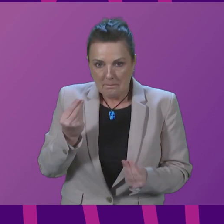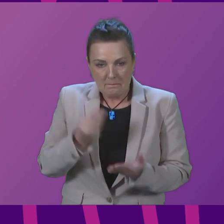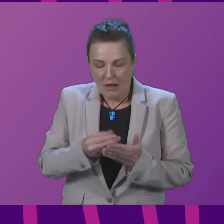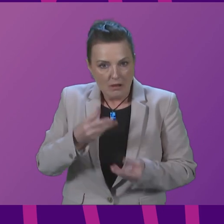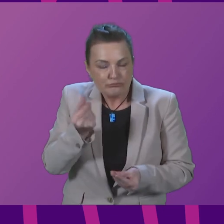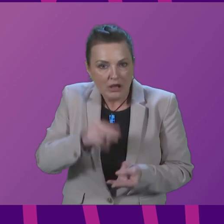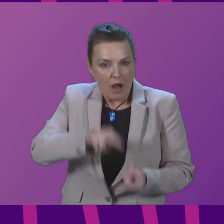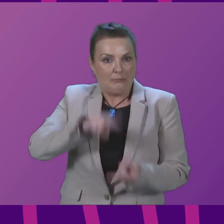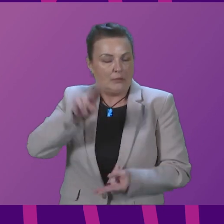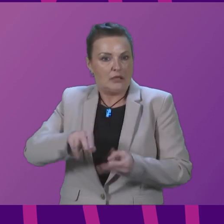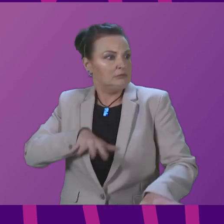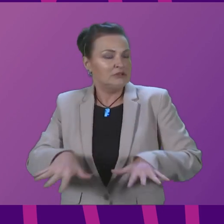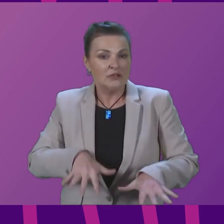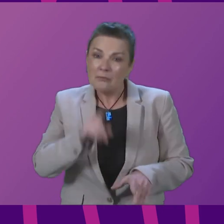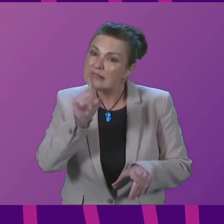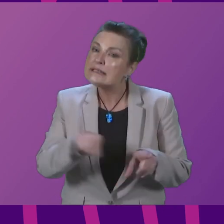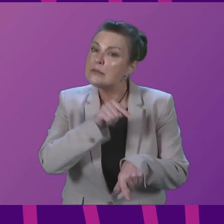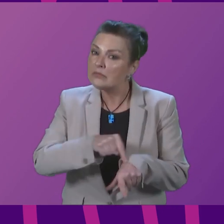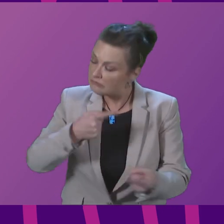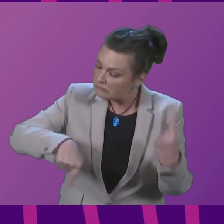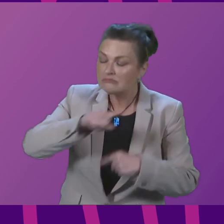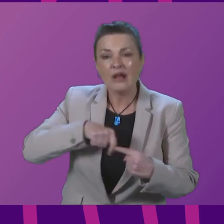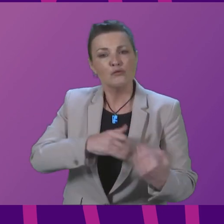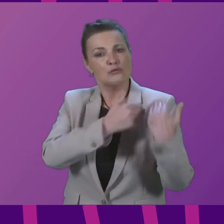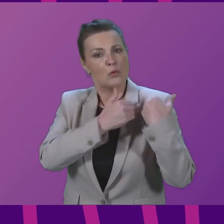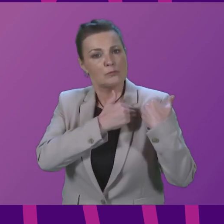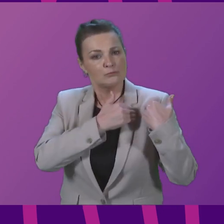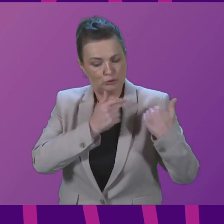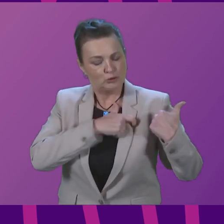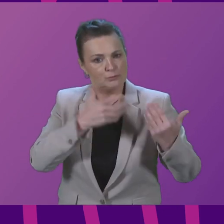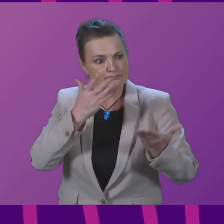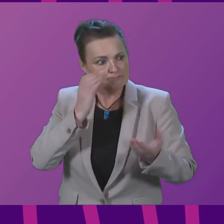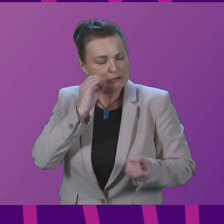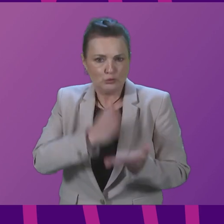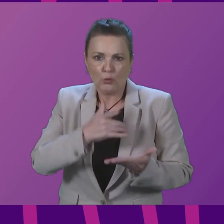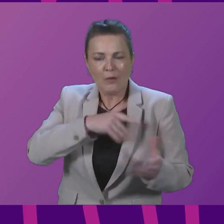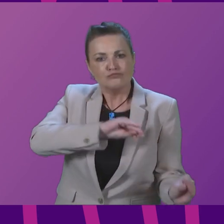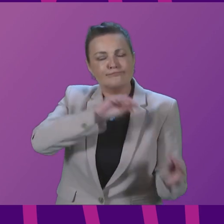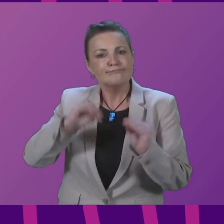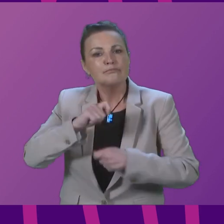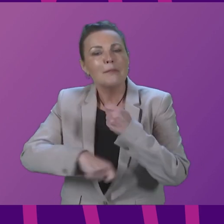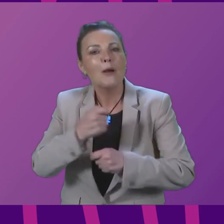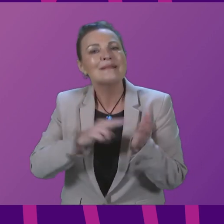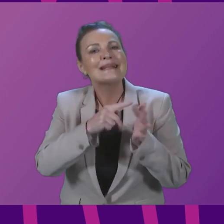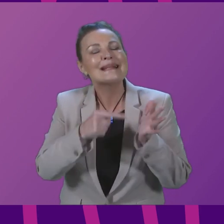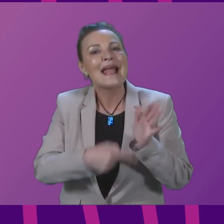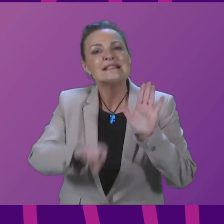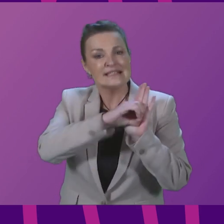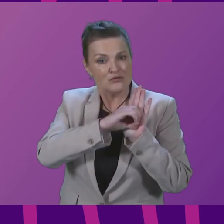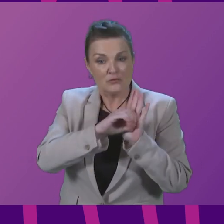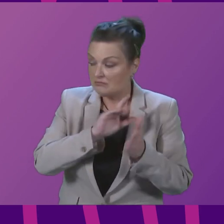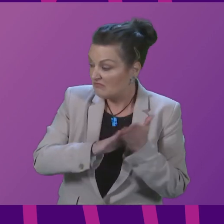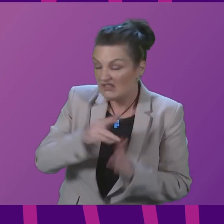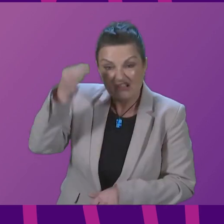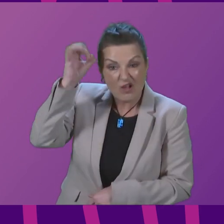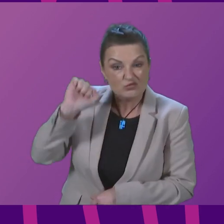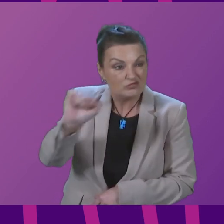us, have a big responsibility to ensure that we make the transition to net zero and that means decarbonising our transport system. So local authorities